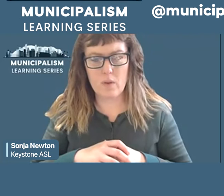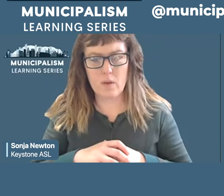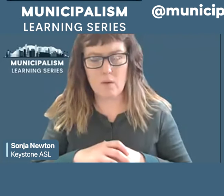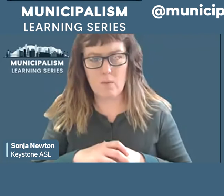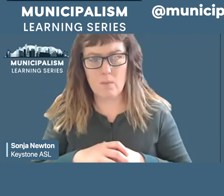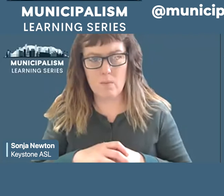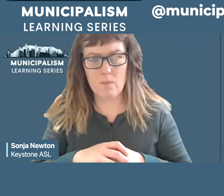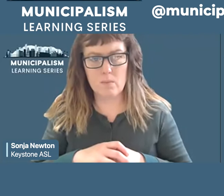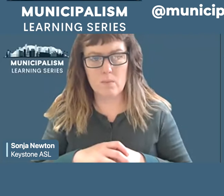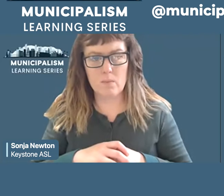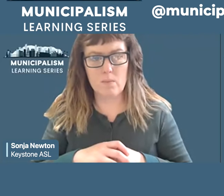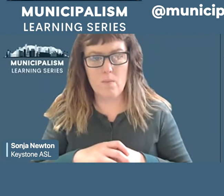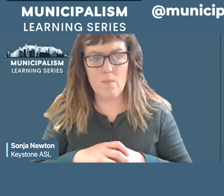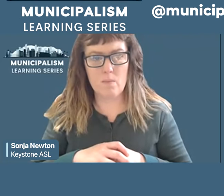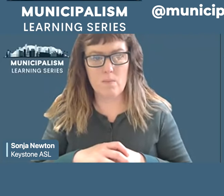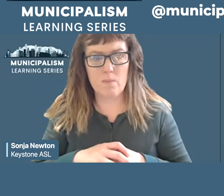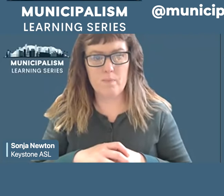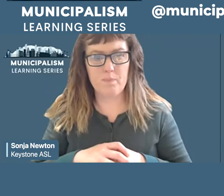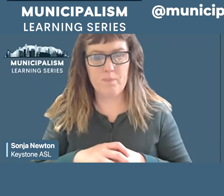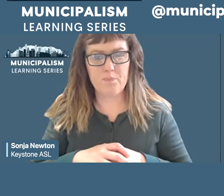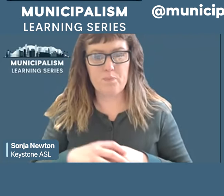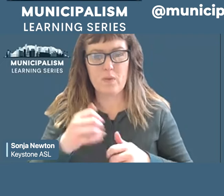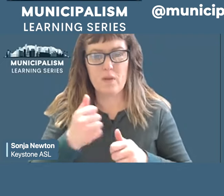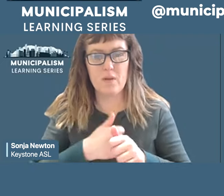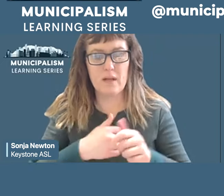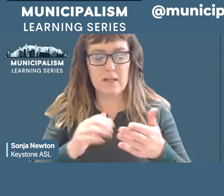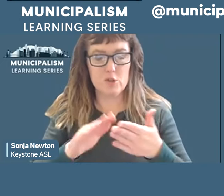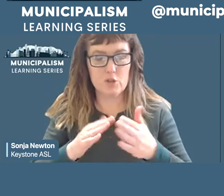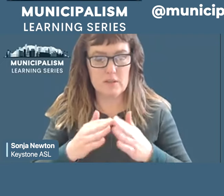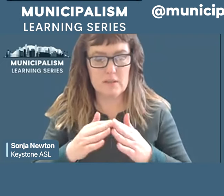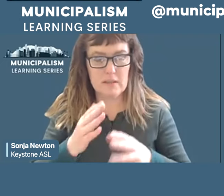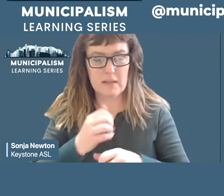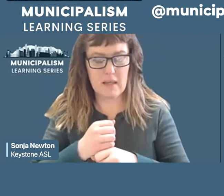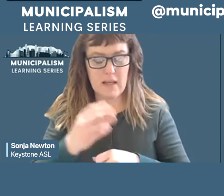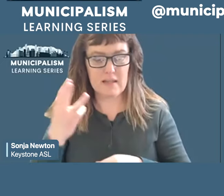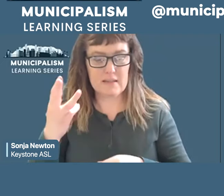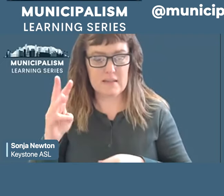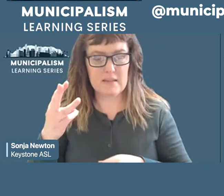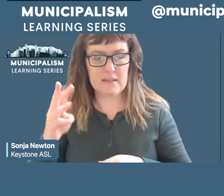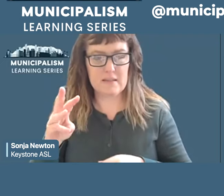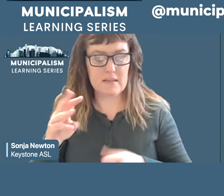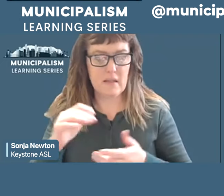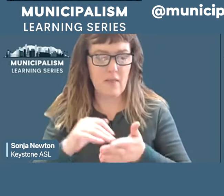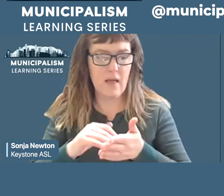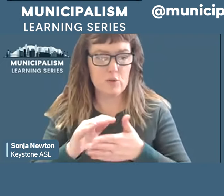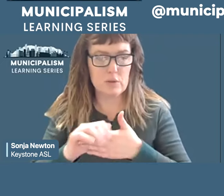city council gets paid $16,000 per year without any